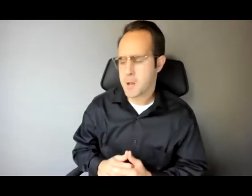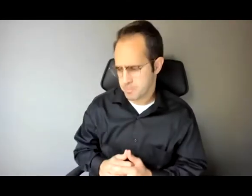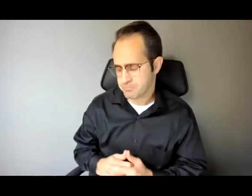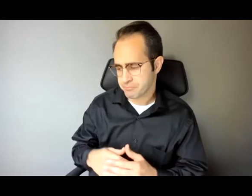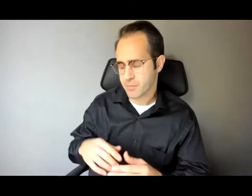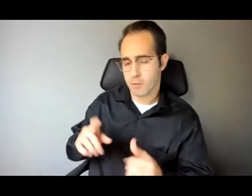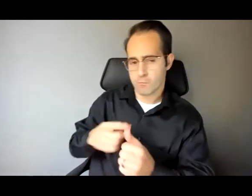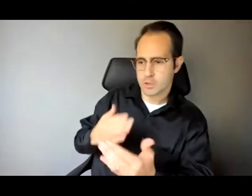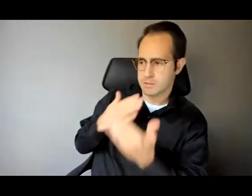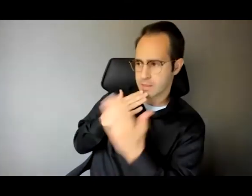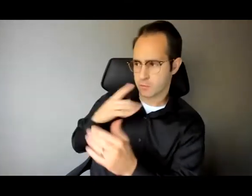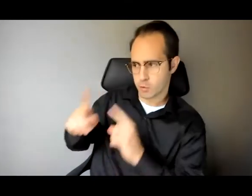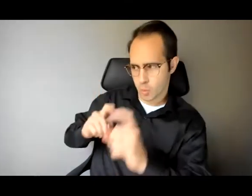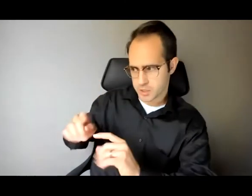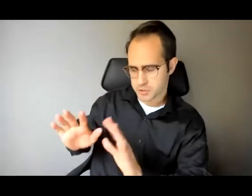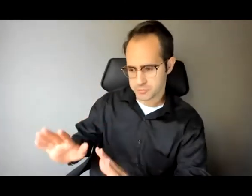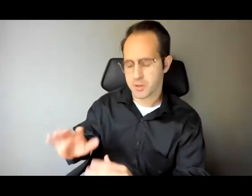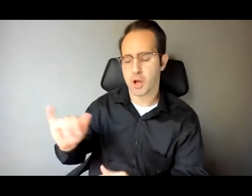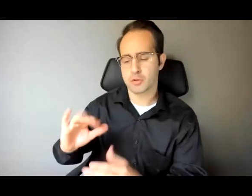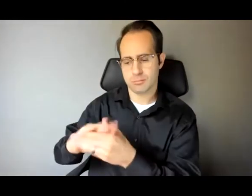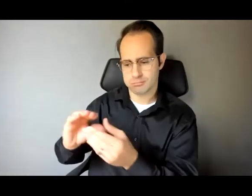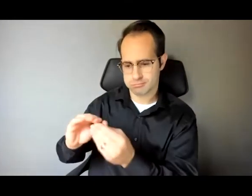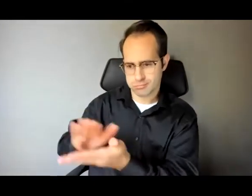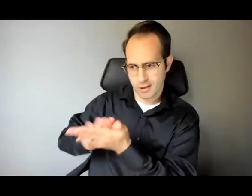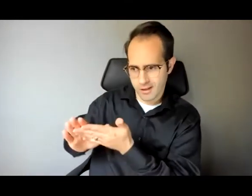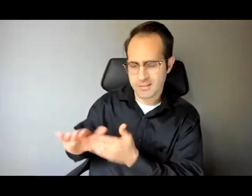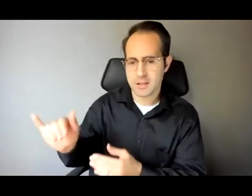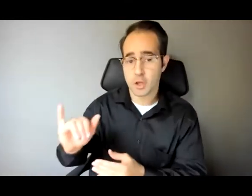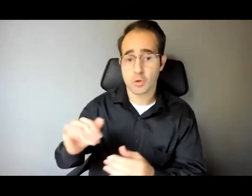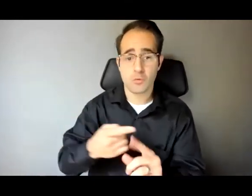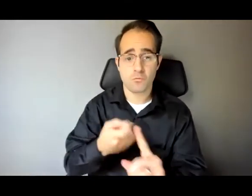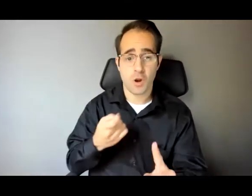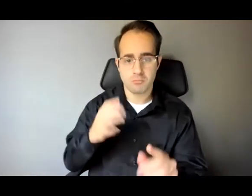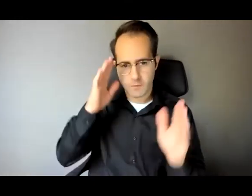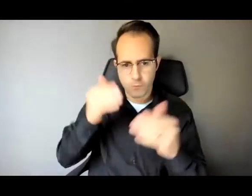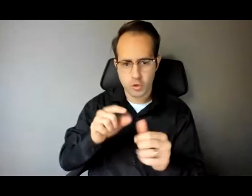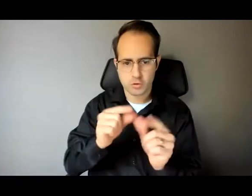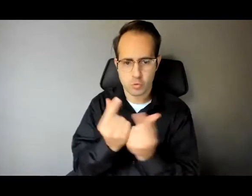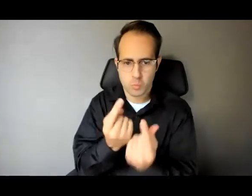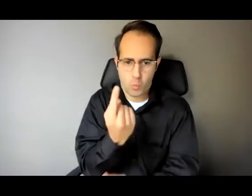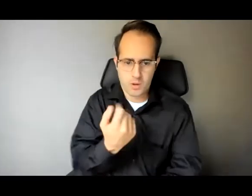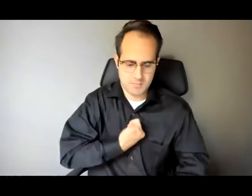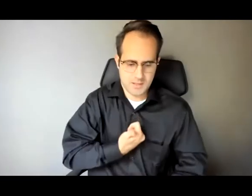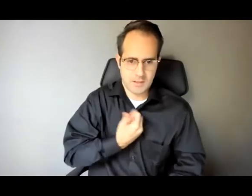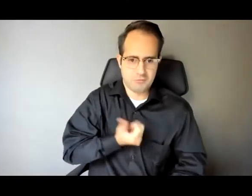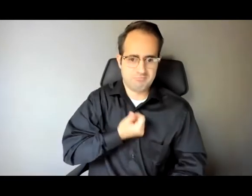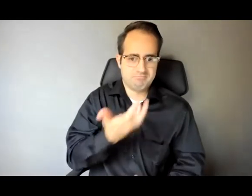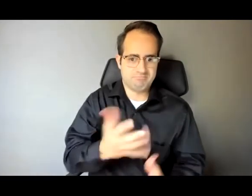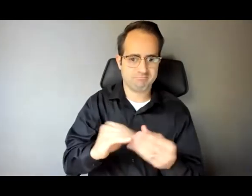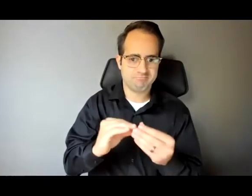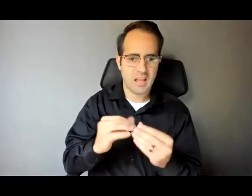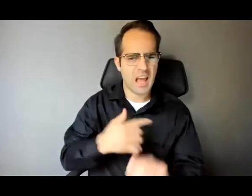thanks for the question. And, you know, coming from a focus group of one, me, I feel confident